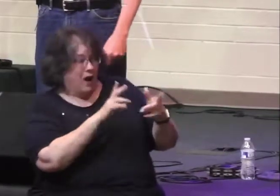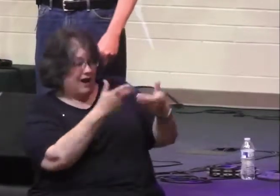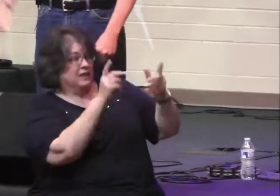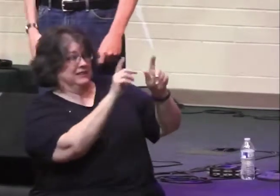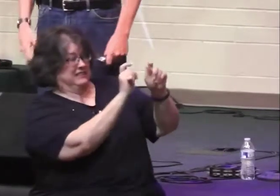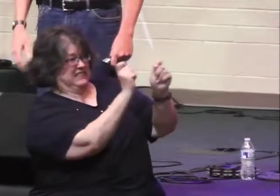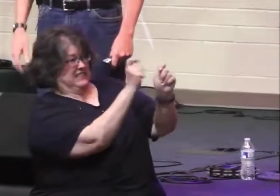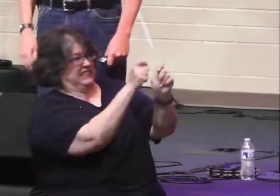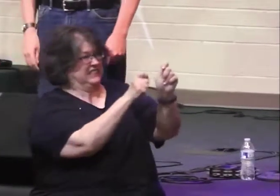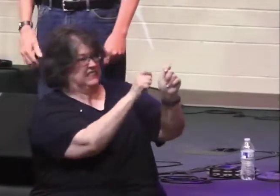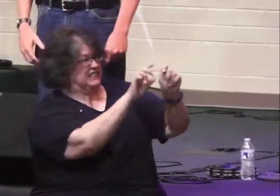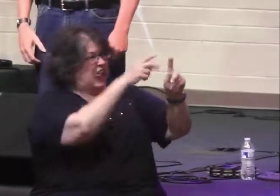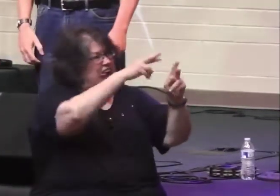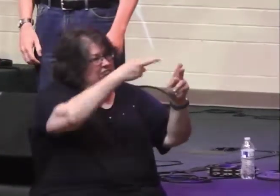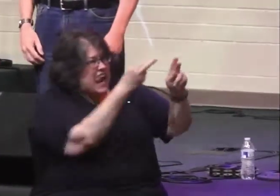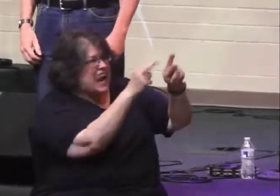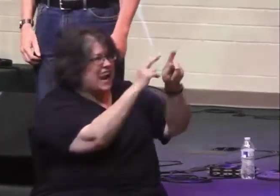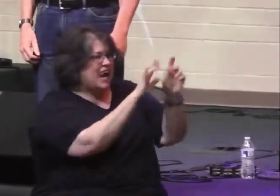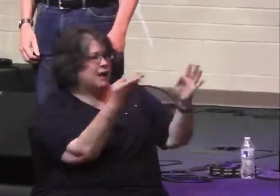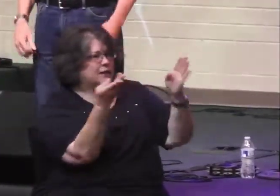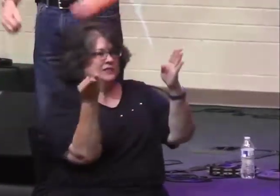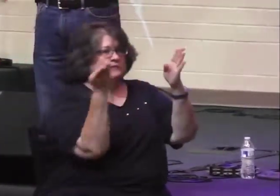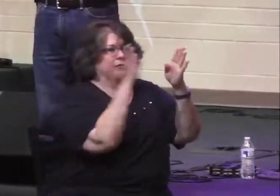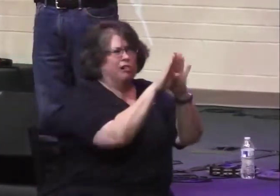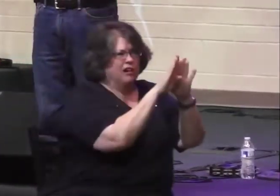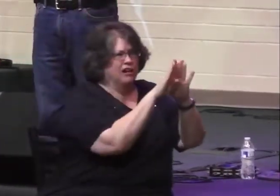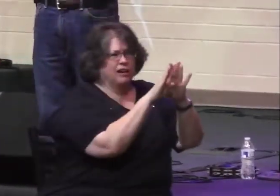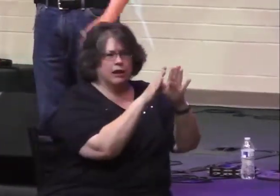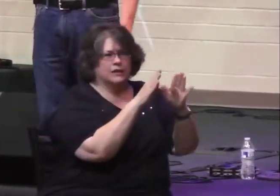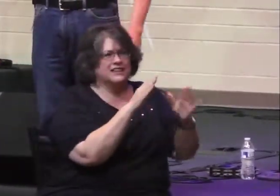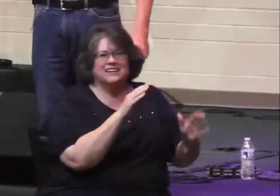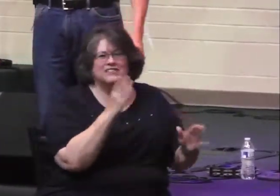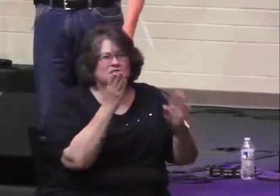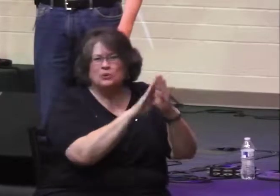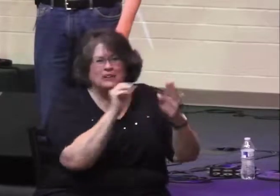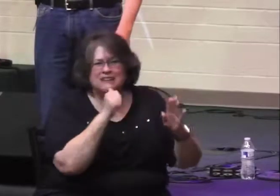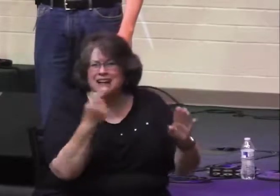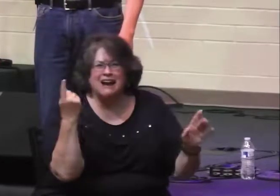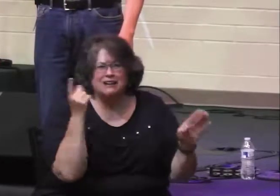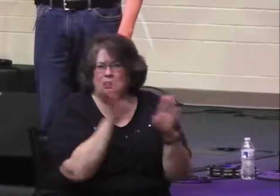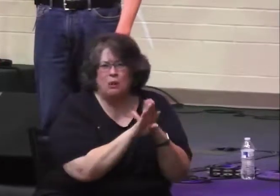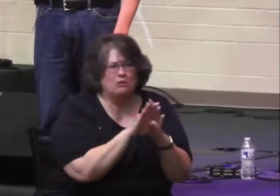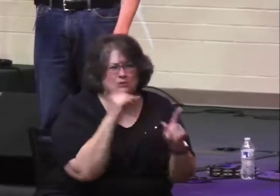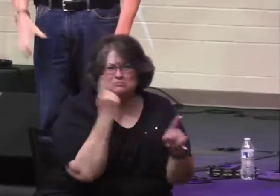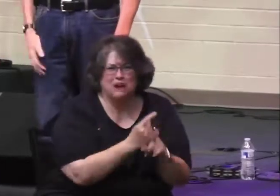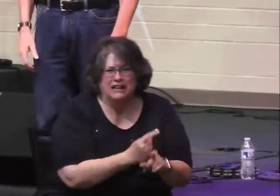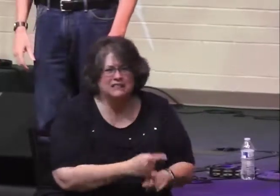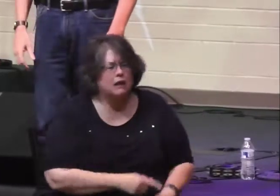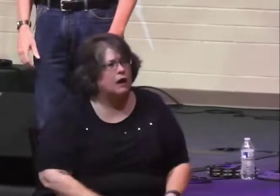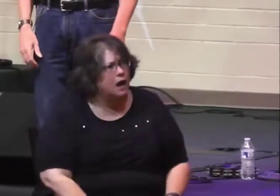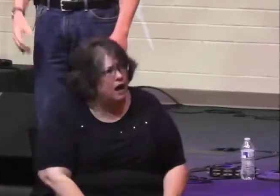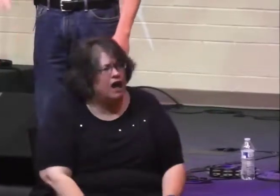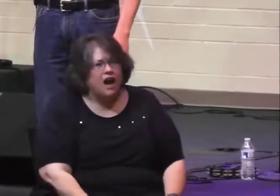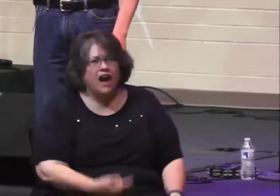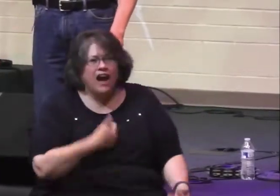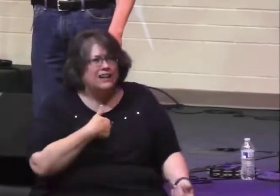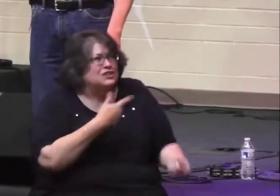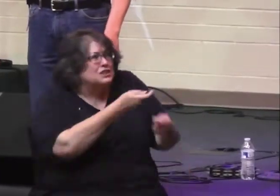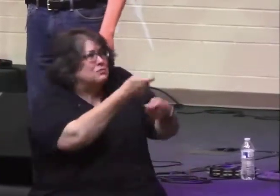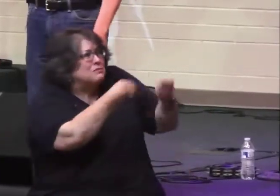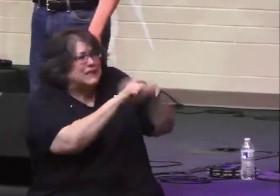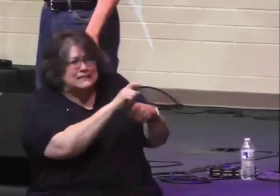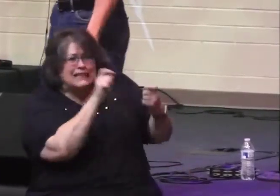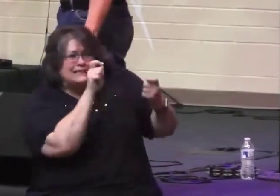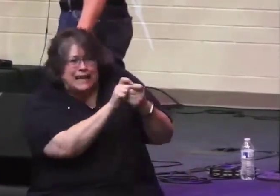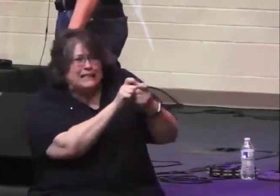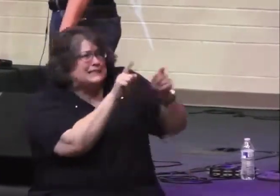replaced them. I finish and the door won't close properly and I'm going, what is the deal? They're in the exact same